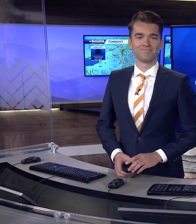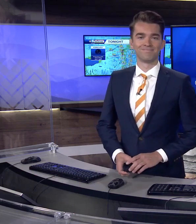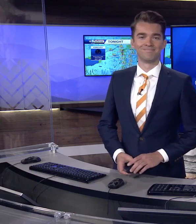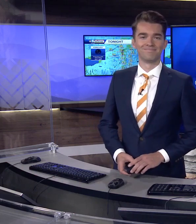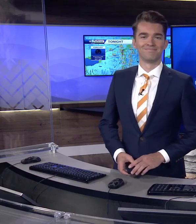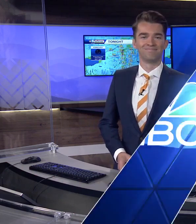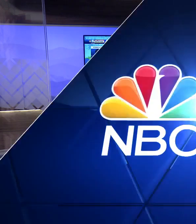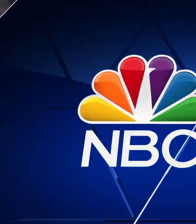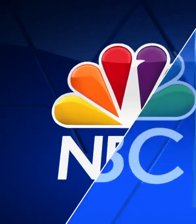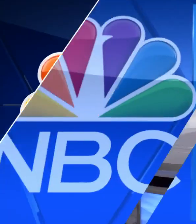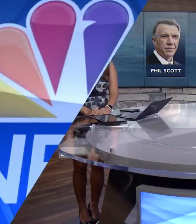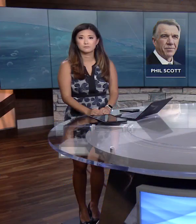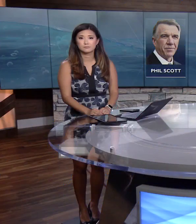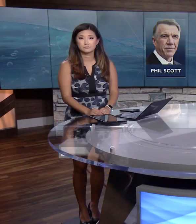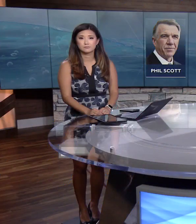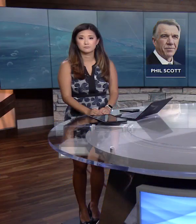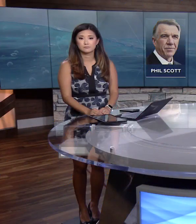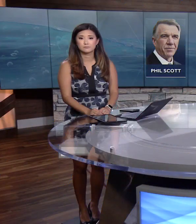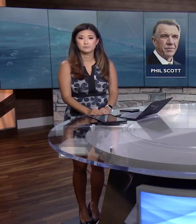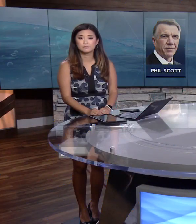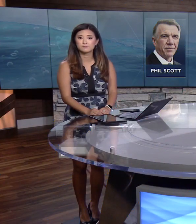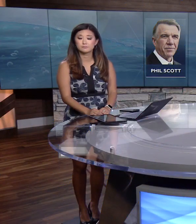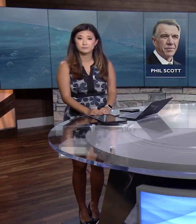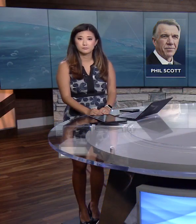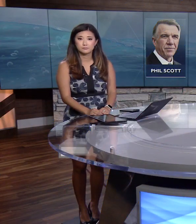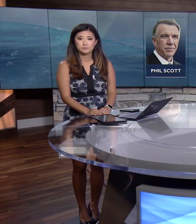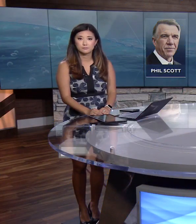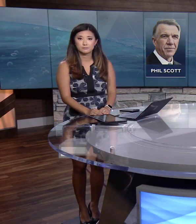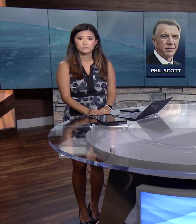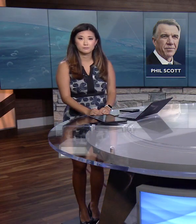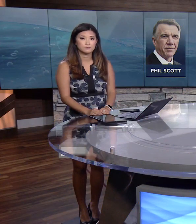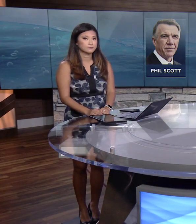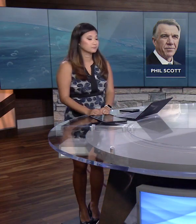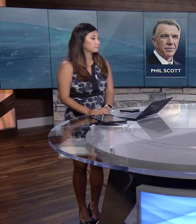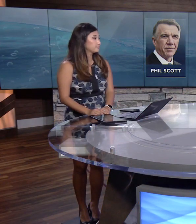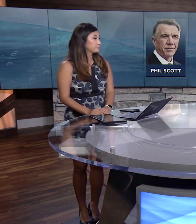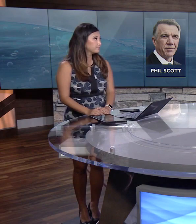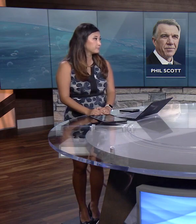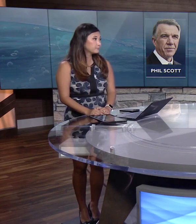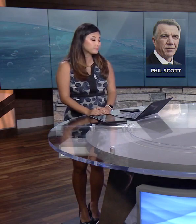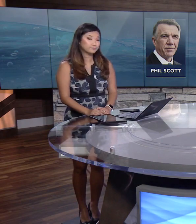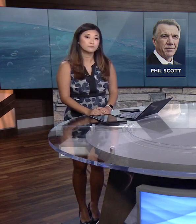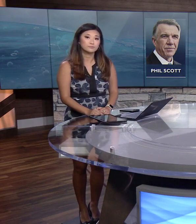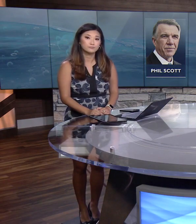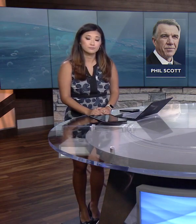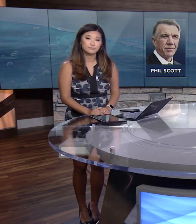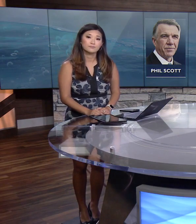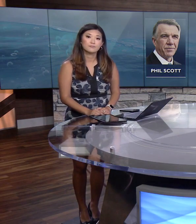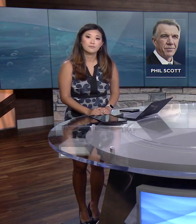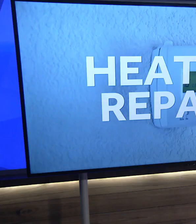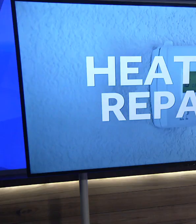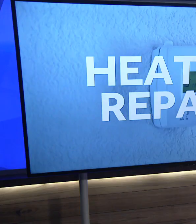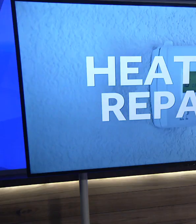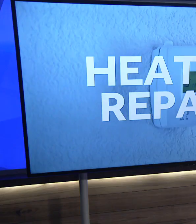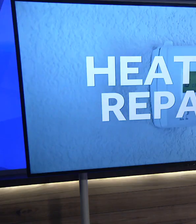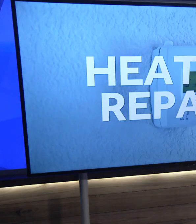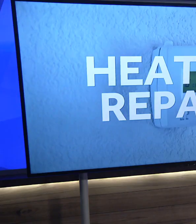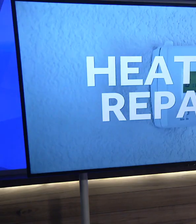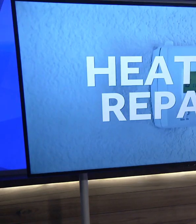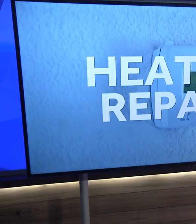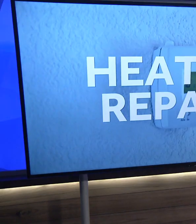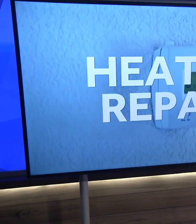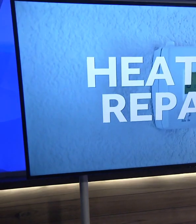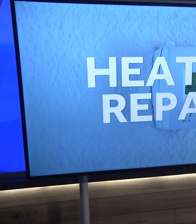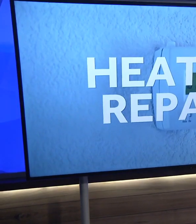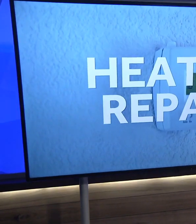There is a race going on right now to make sure flood affected Vermonters are kept warm by the late fall and into the winter this morning. Governor